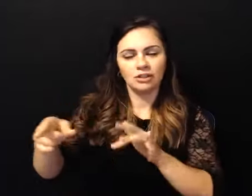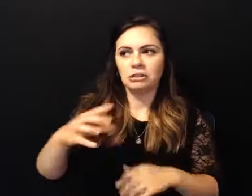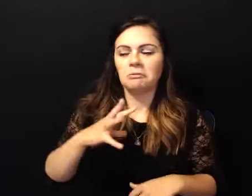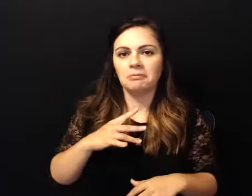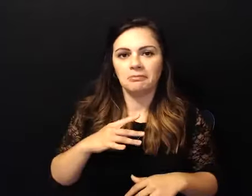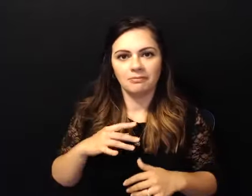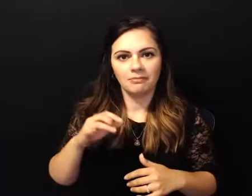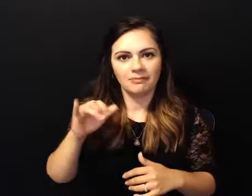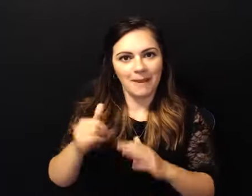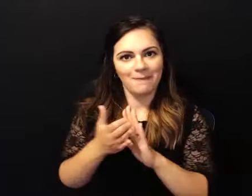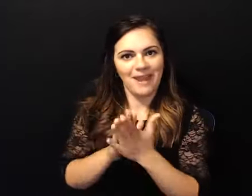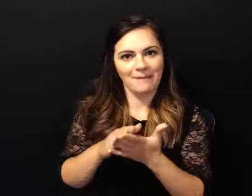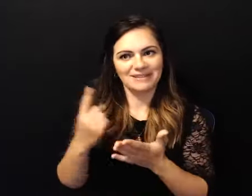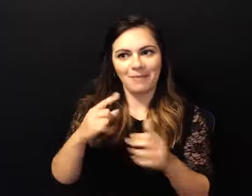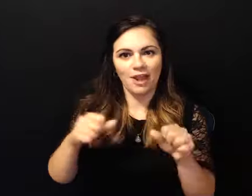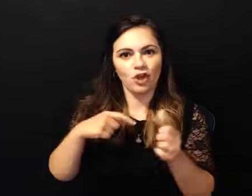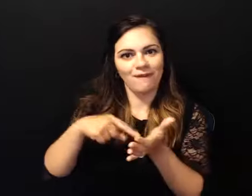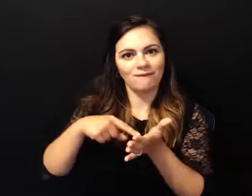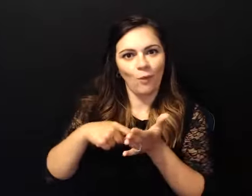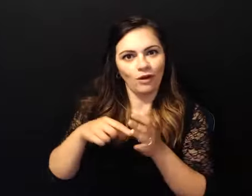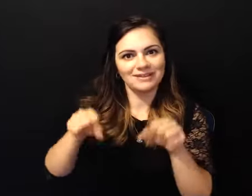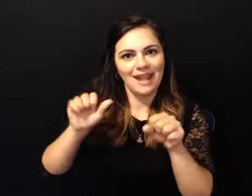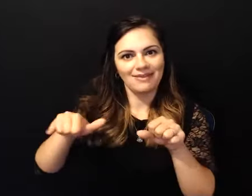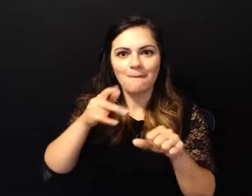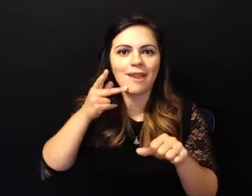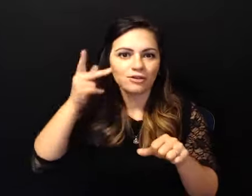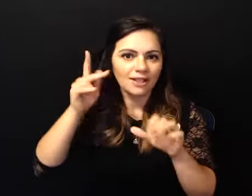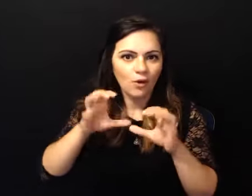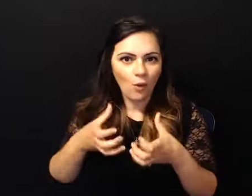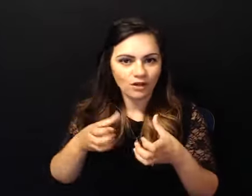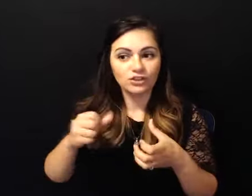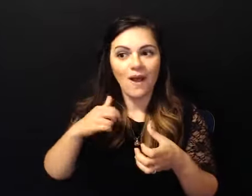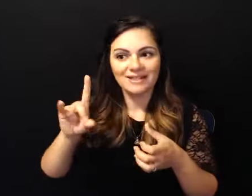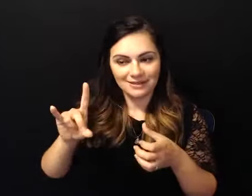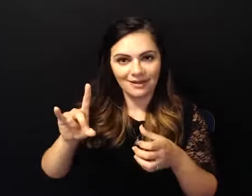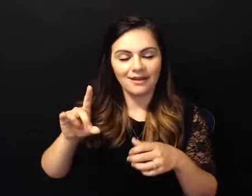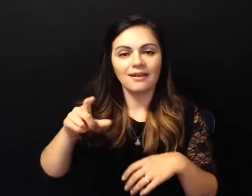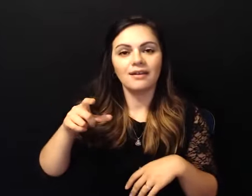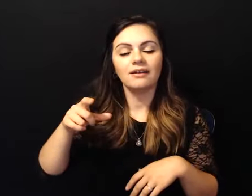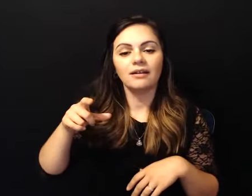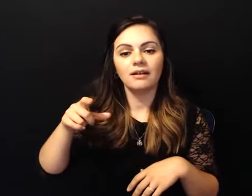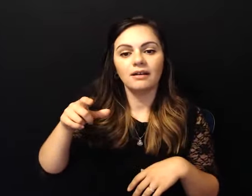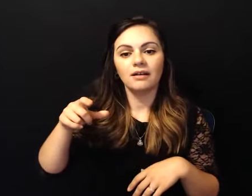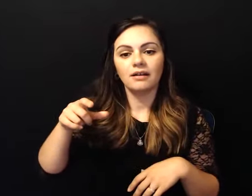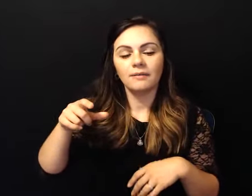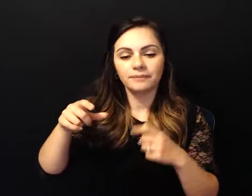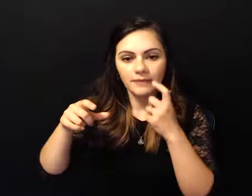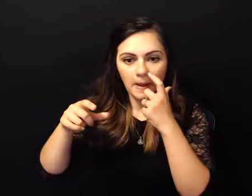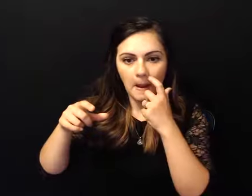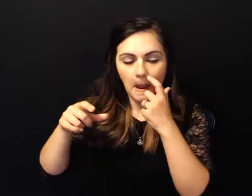so i took this parenting course um came back and that was my amends to my kids now i had you know i worked the steps